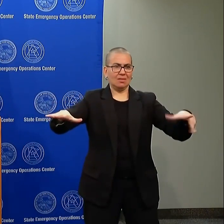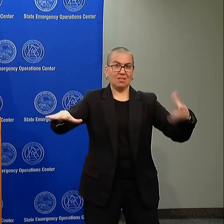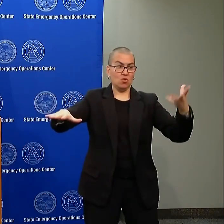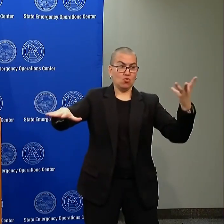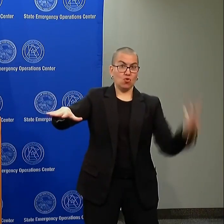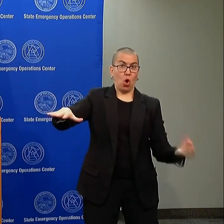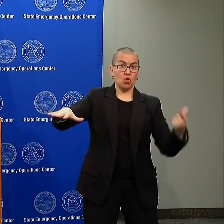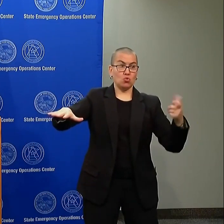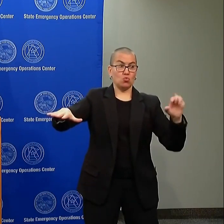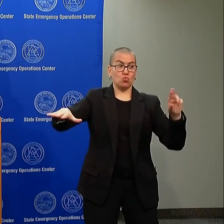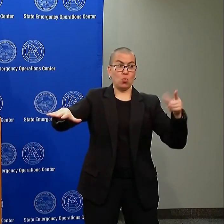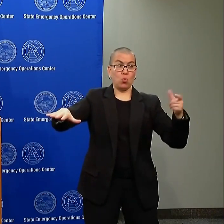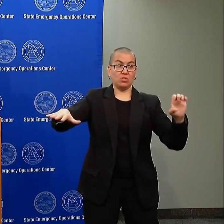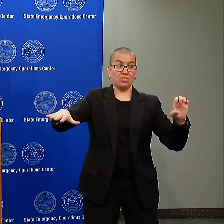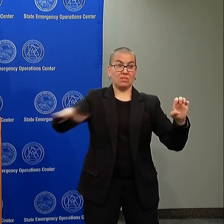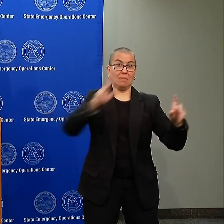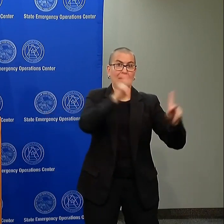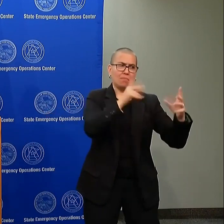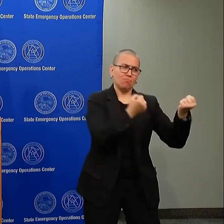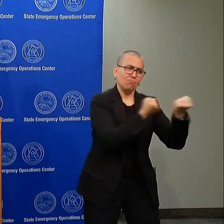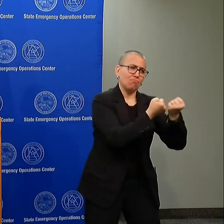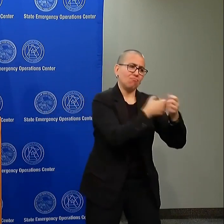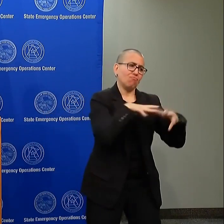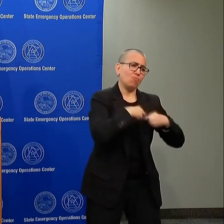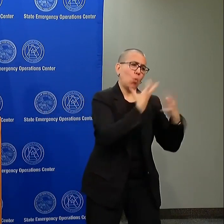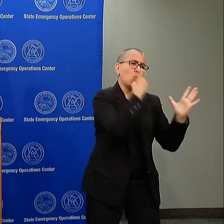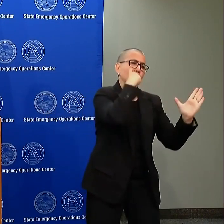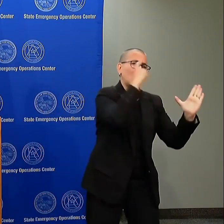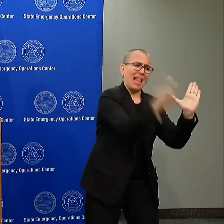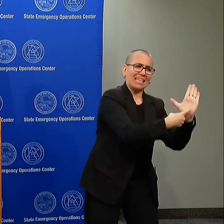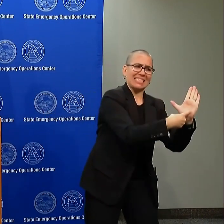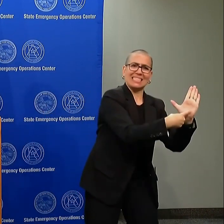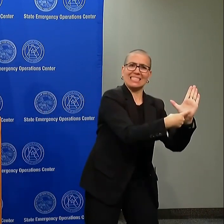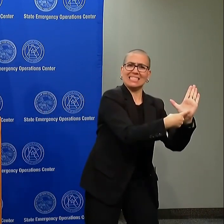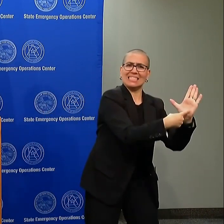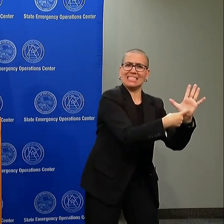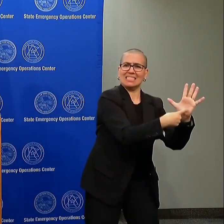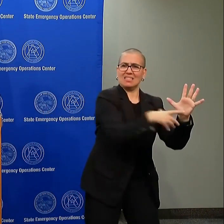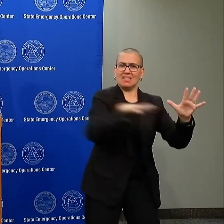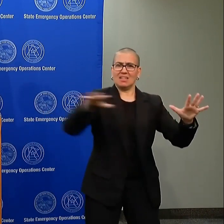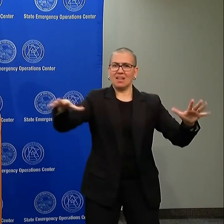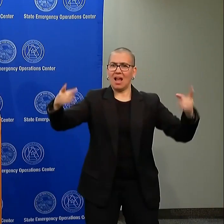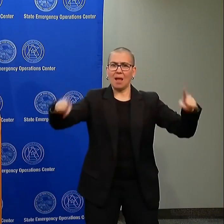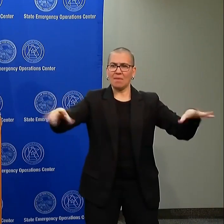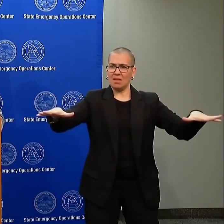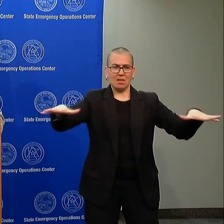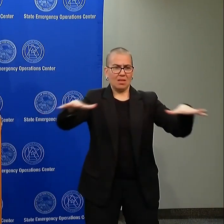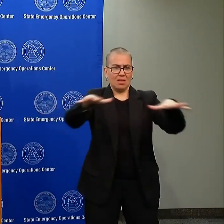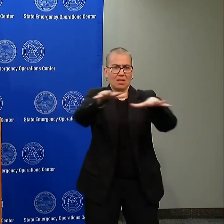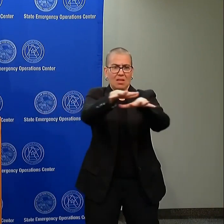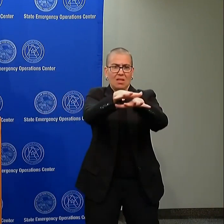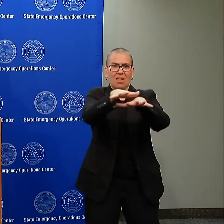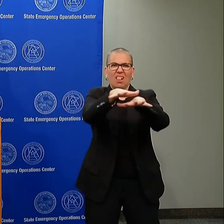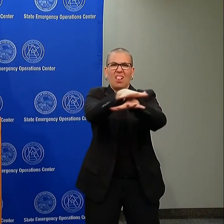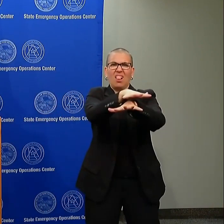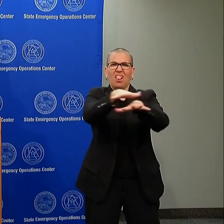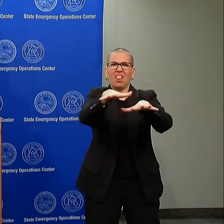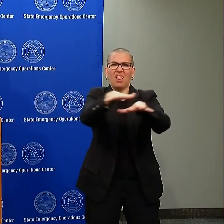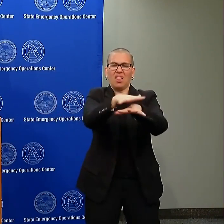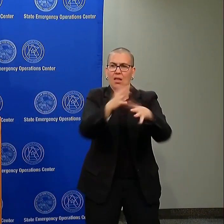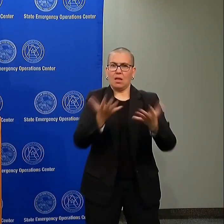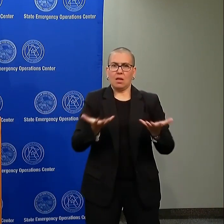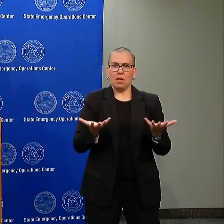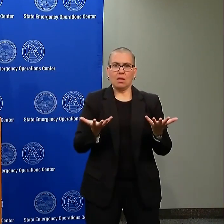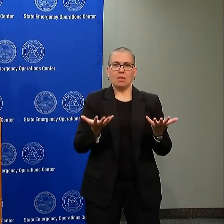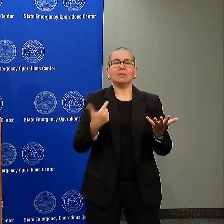In order to make sure that we continue to have the necessary community institutions, we need to make sure that